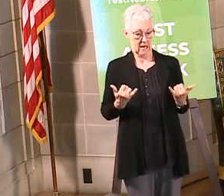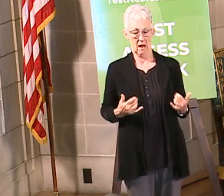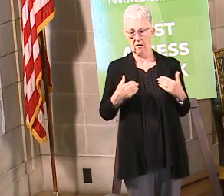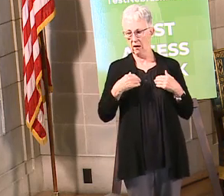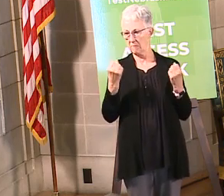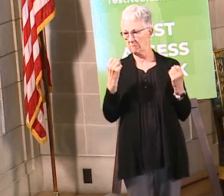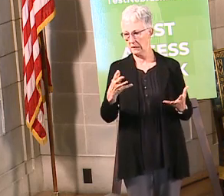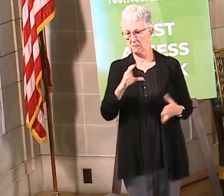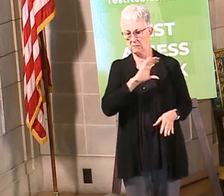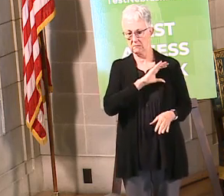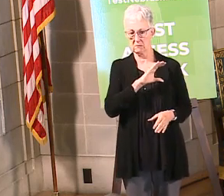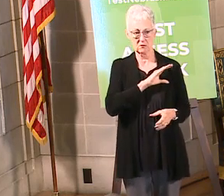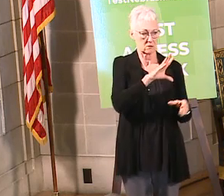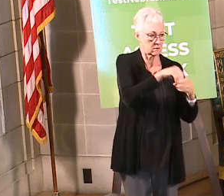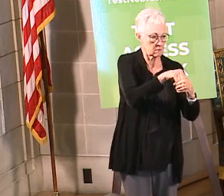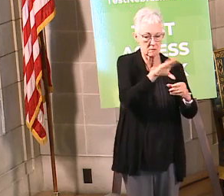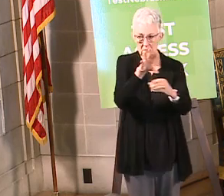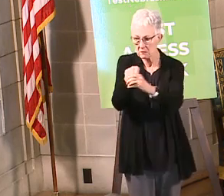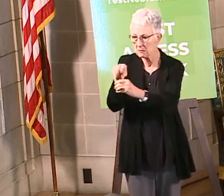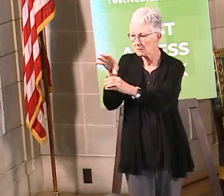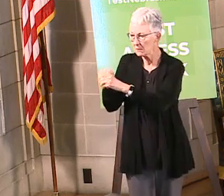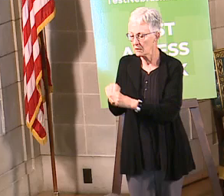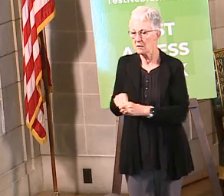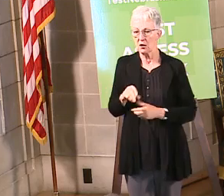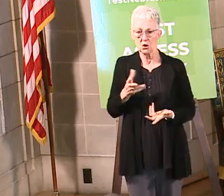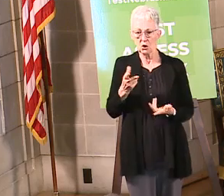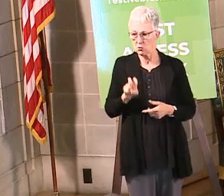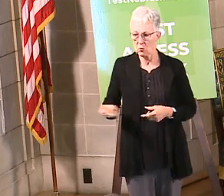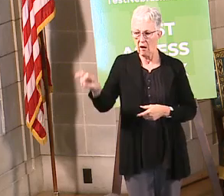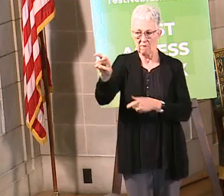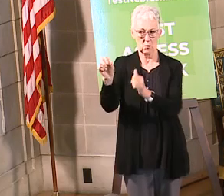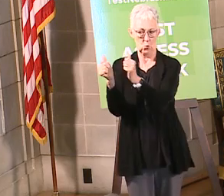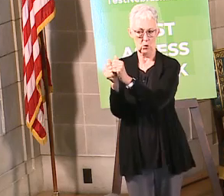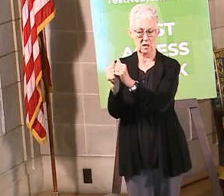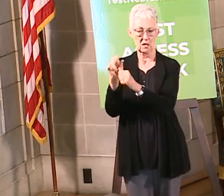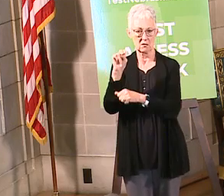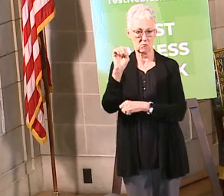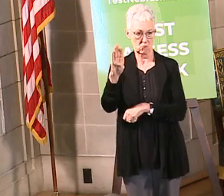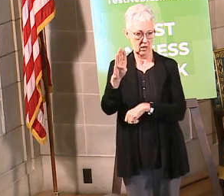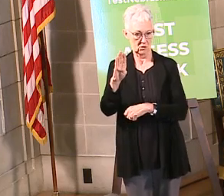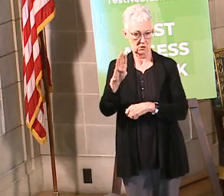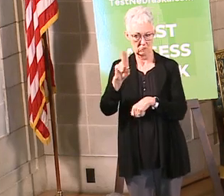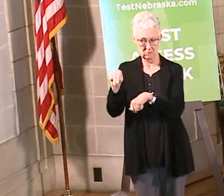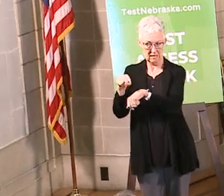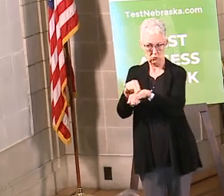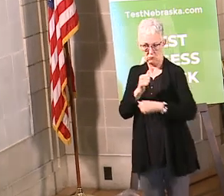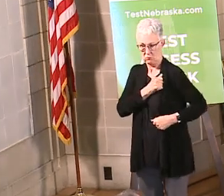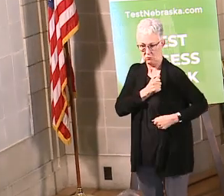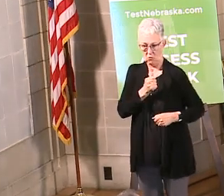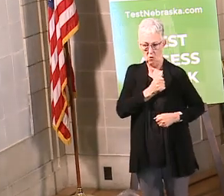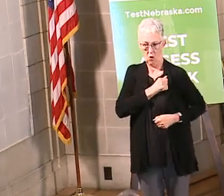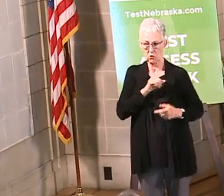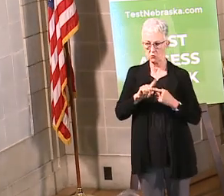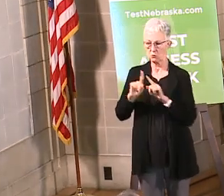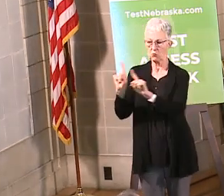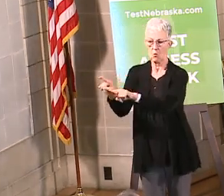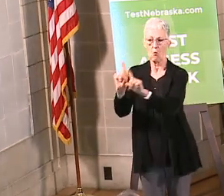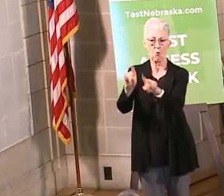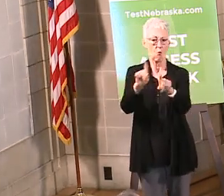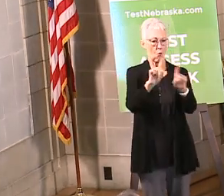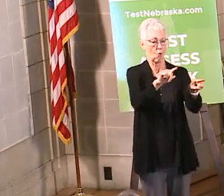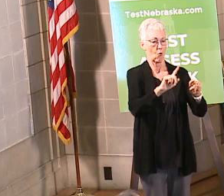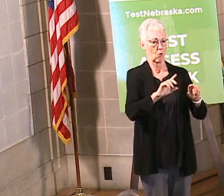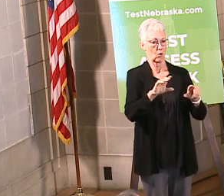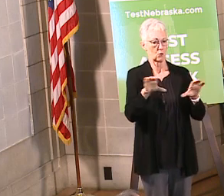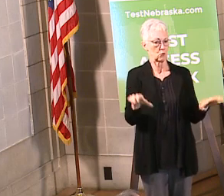Many are part of teams traveling with the Nebraska National Guard to testing sites across the state. Our troopers' role